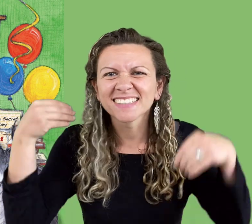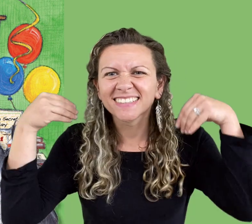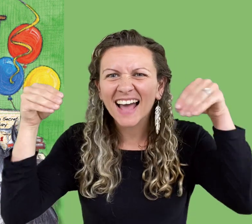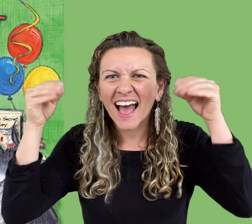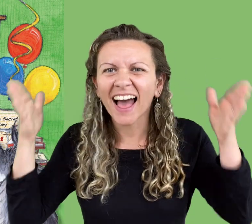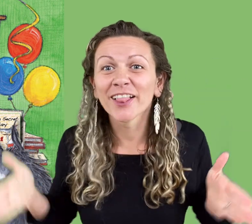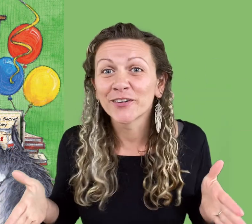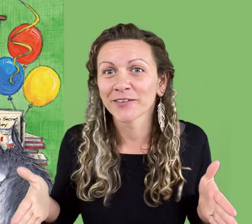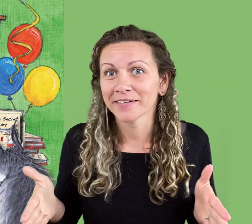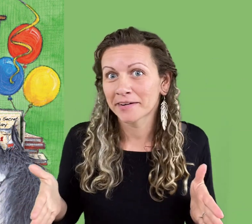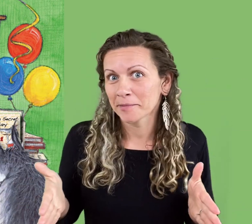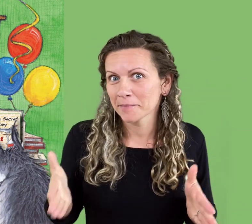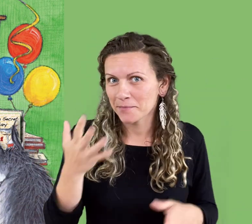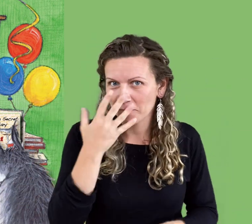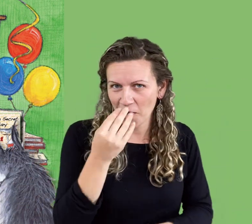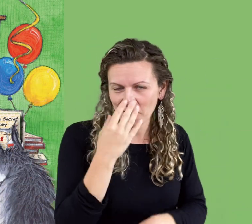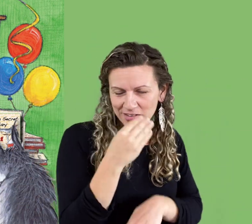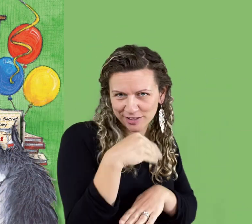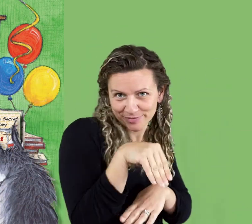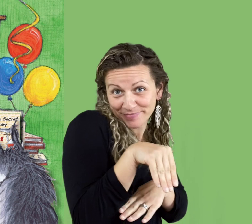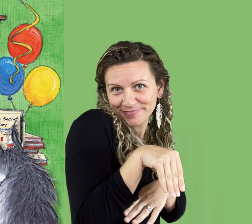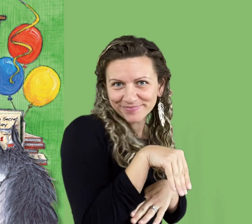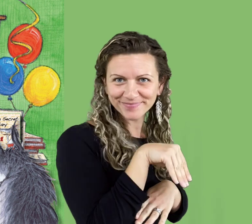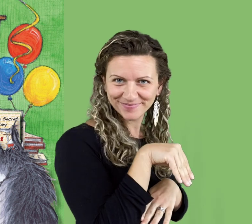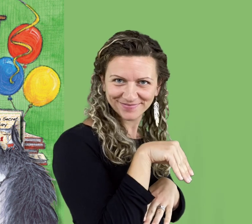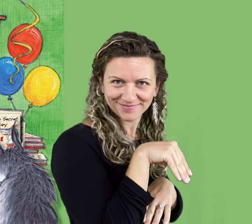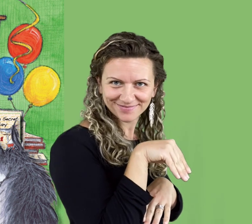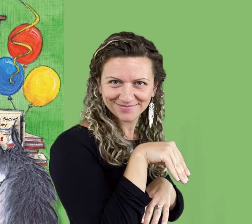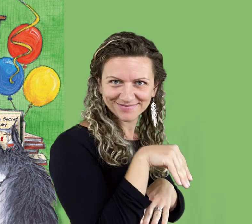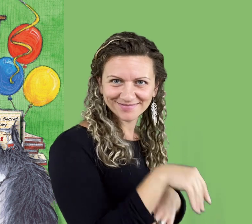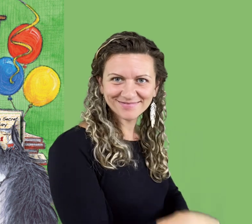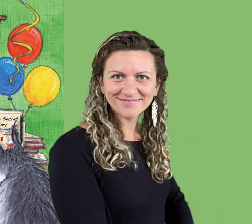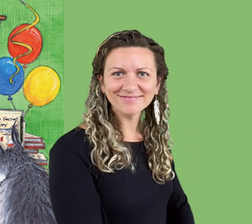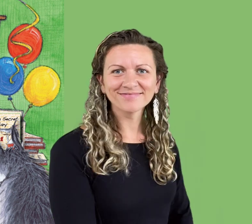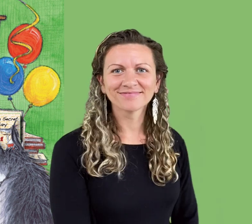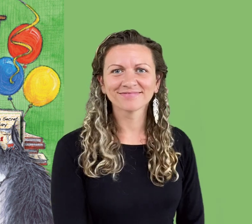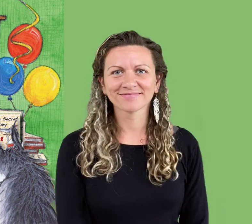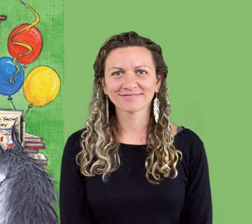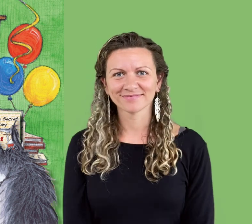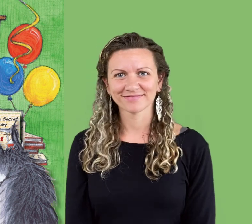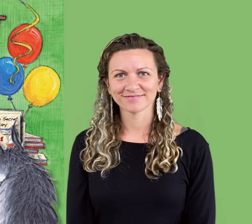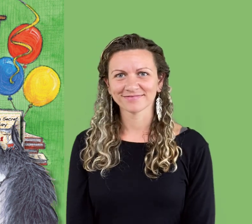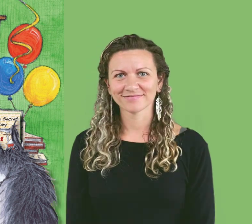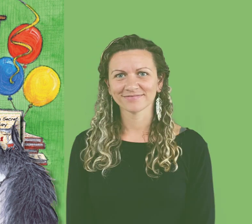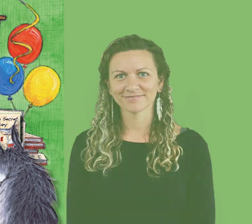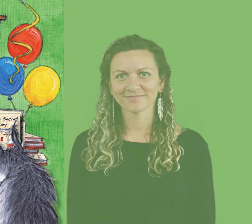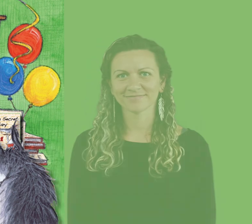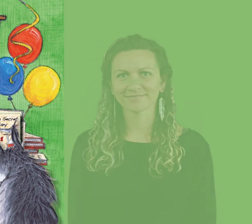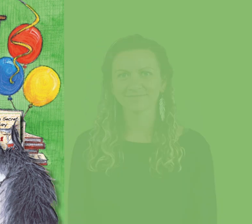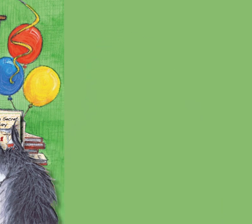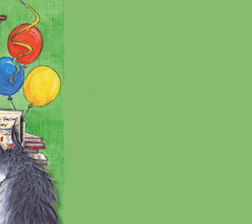says best-seller.-seller. Sonne. Two. Two. Two. Two.